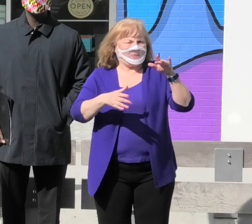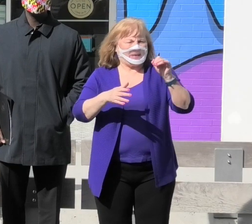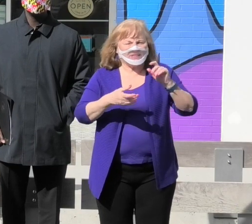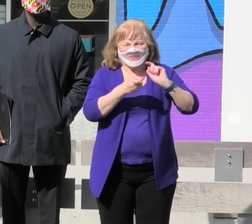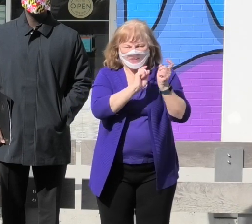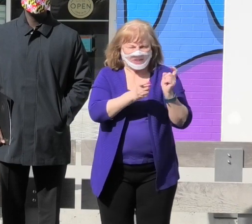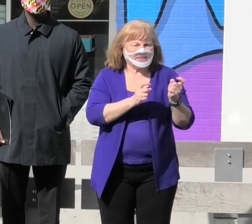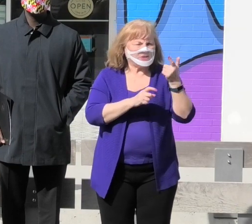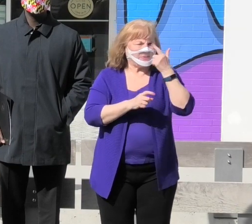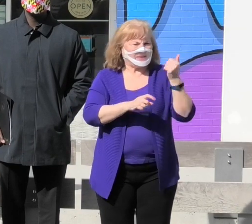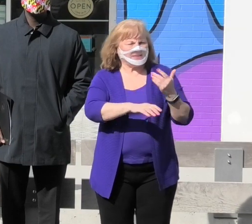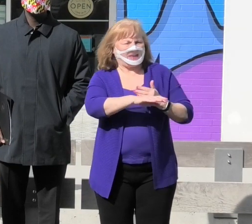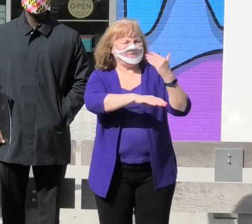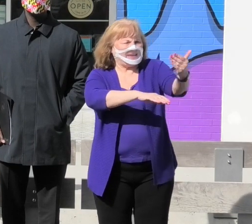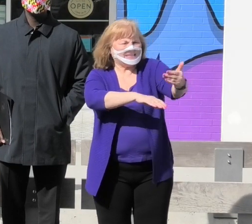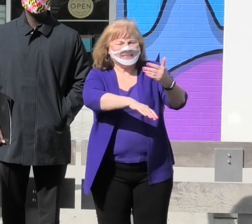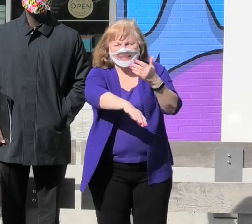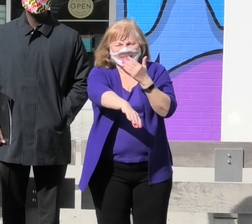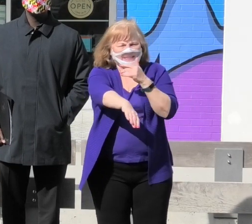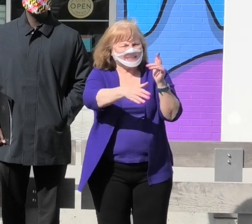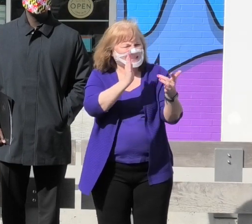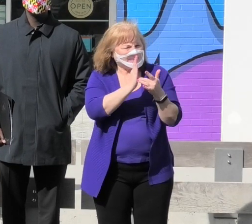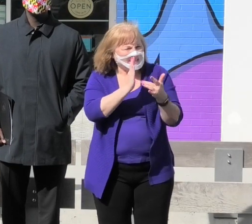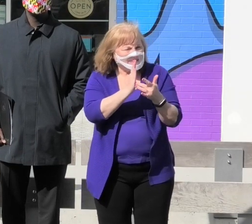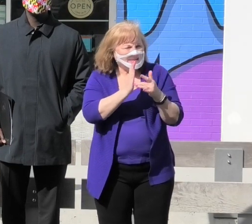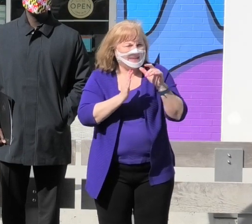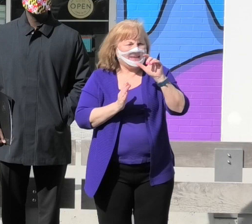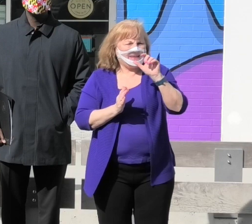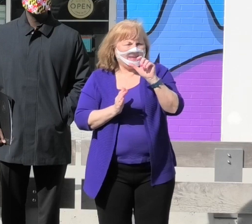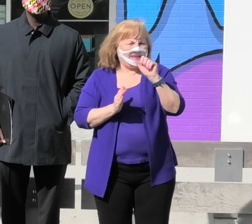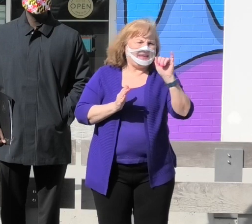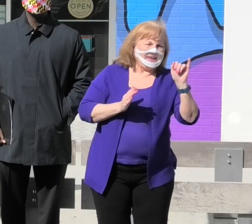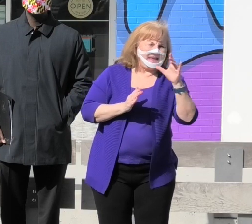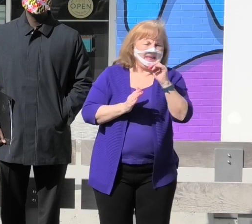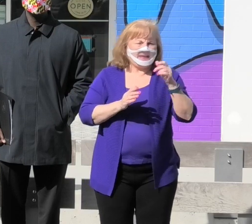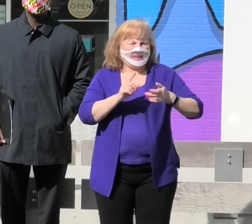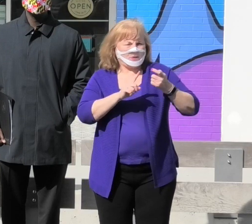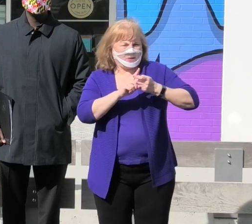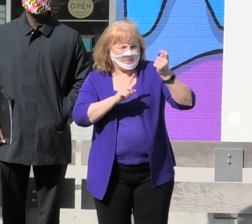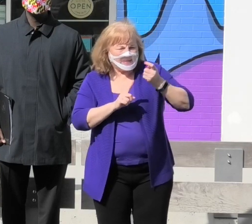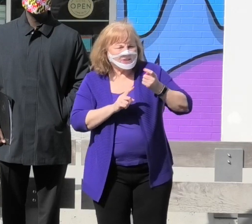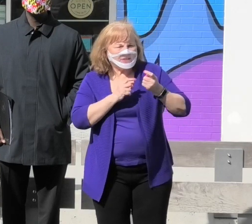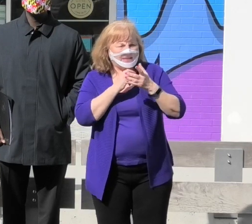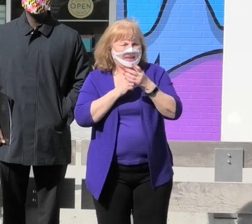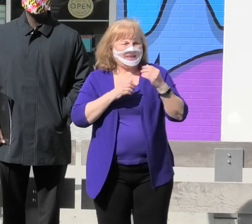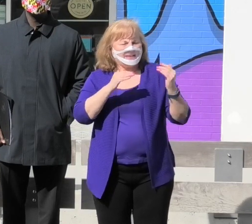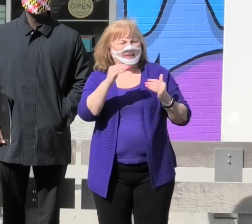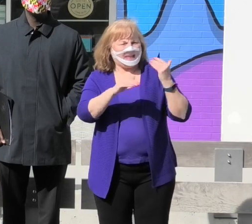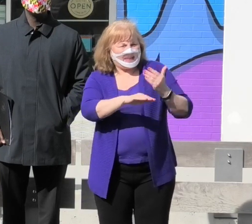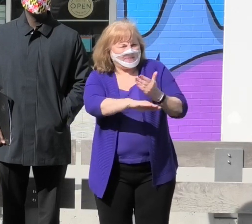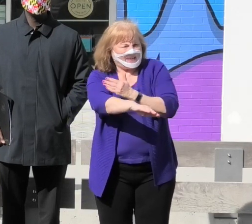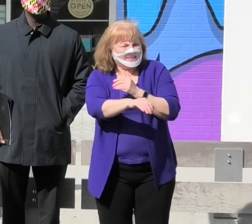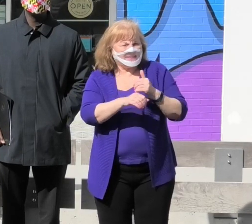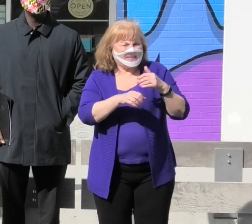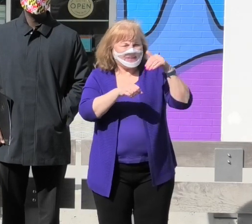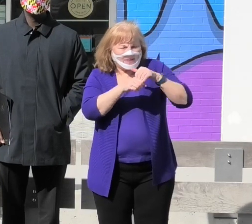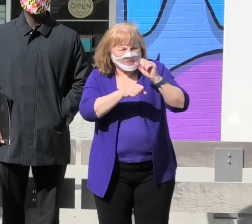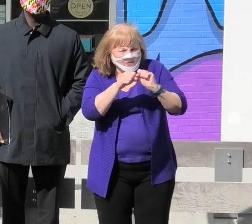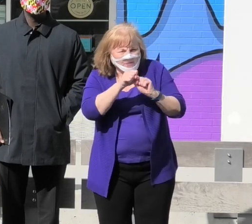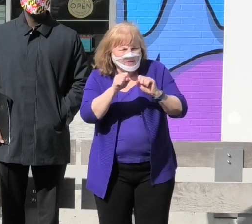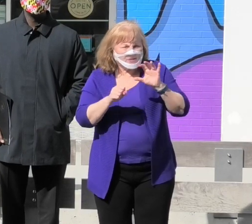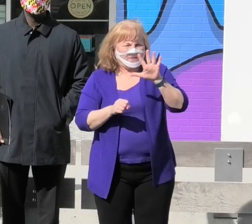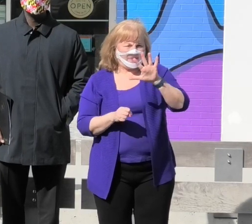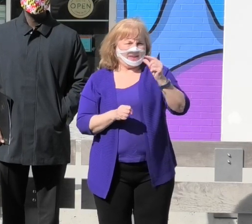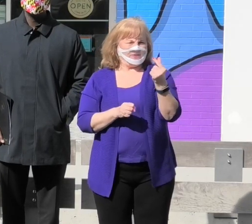change due to the advances in technology, such as AI and automation, and advances in infrastructure, such as